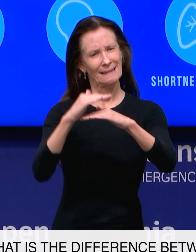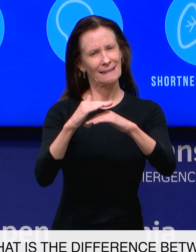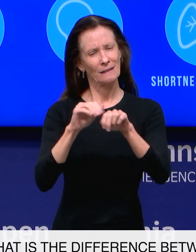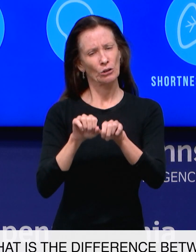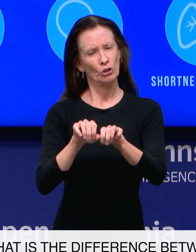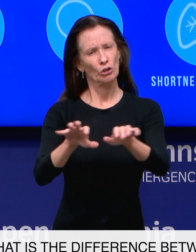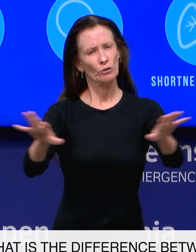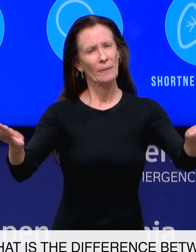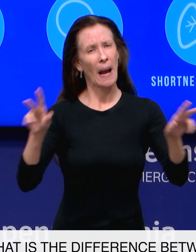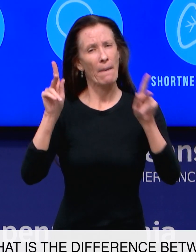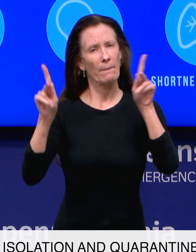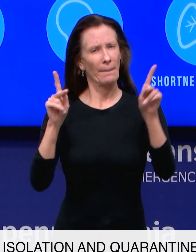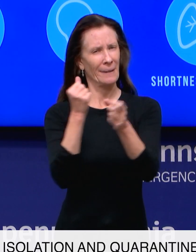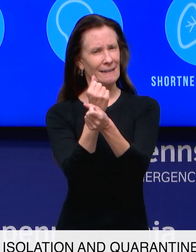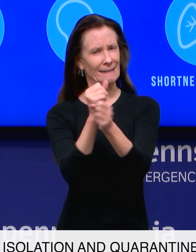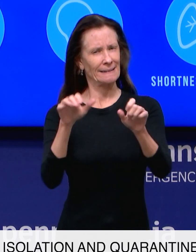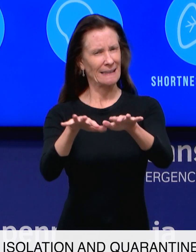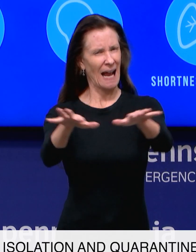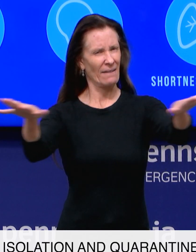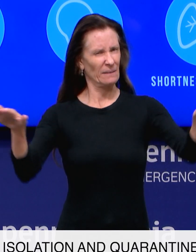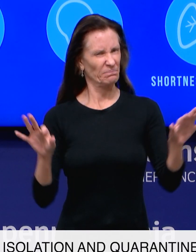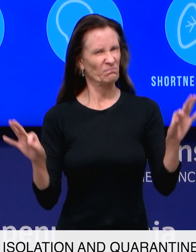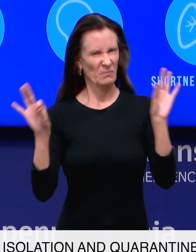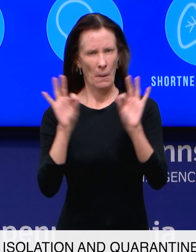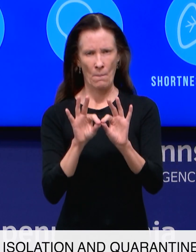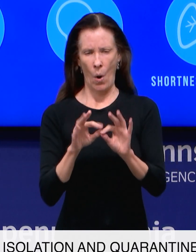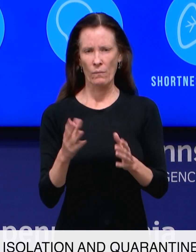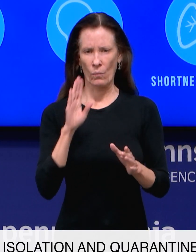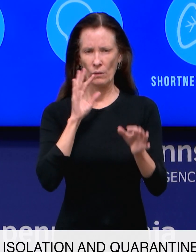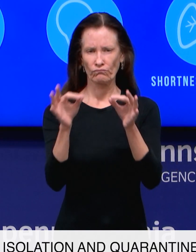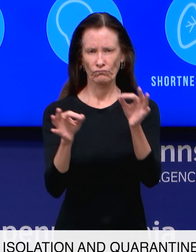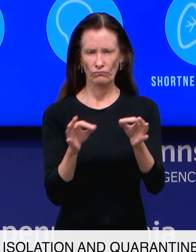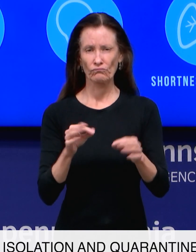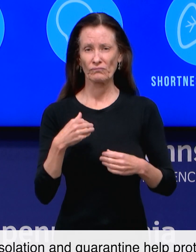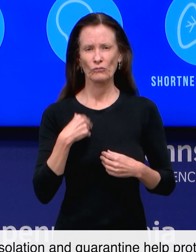What is the difference between isolation and quarantine?